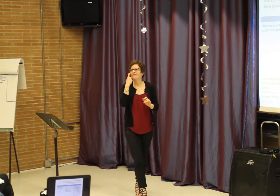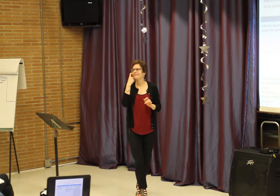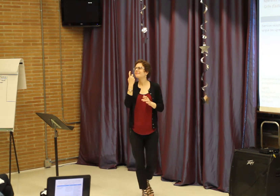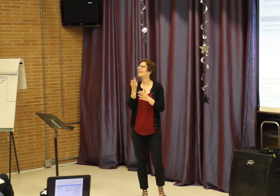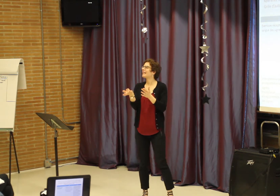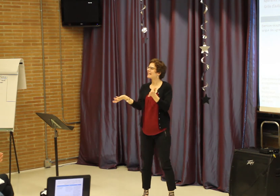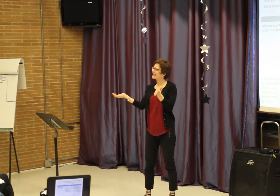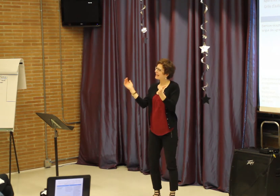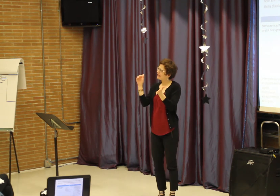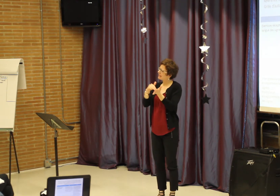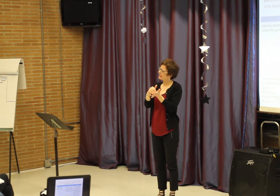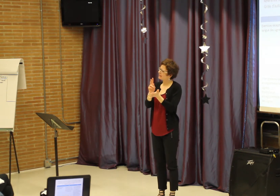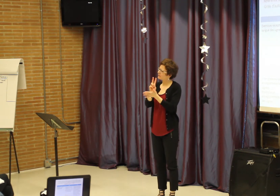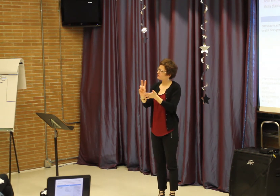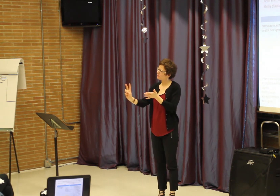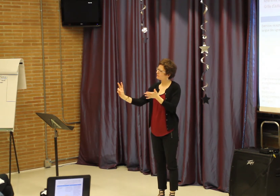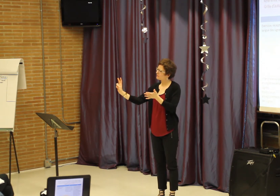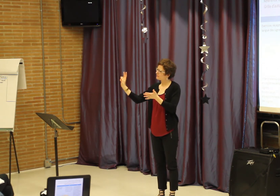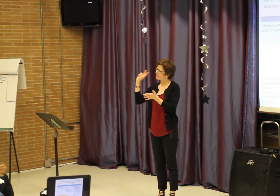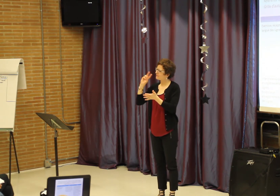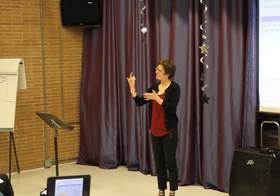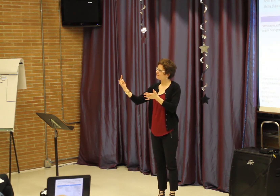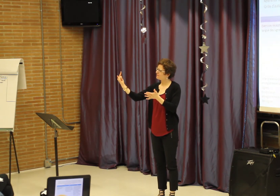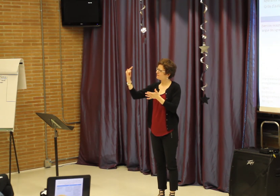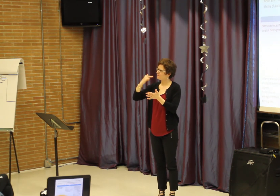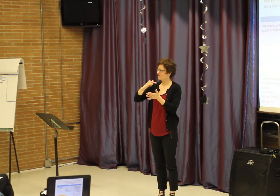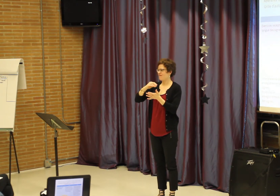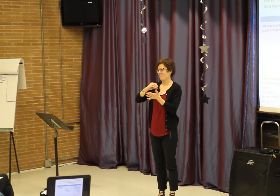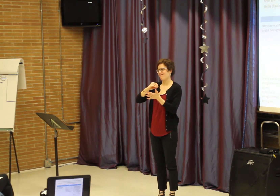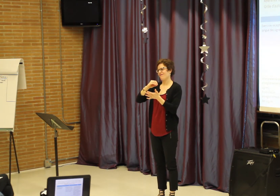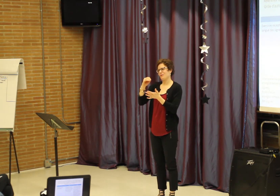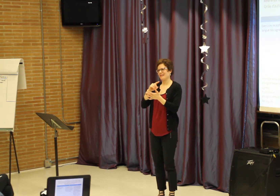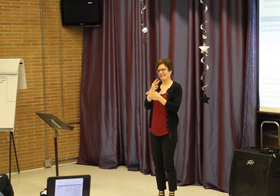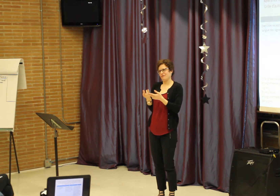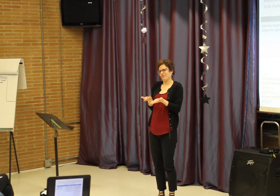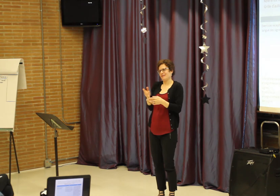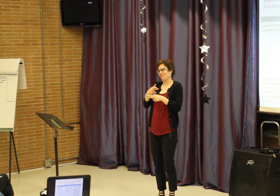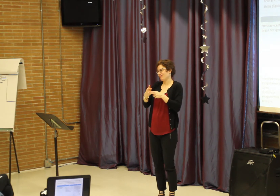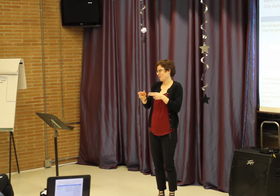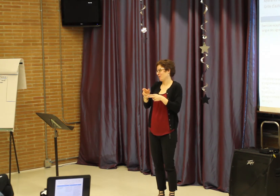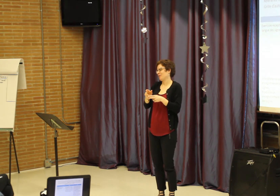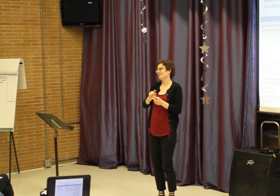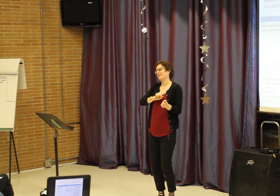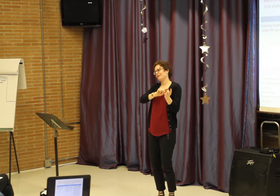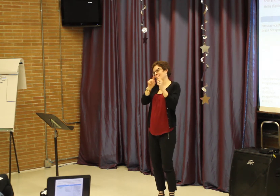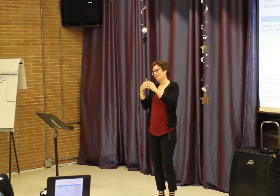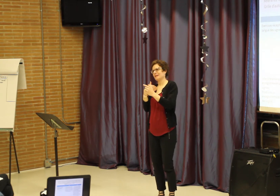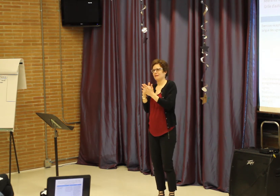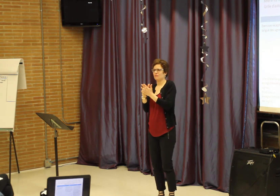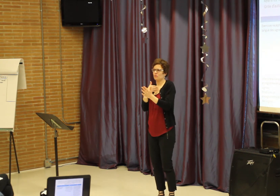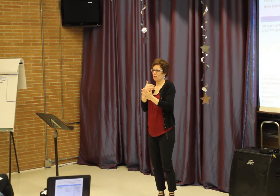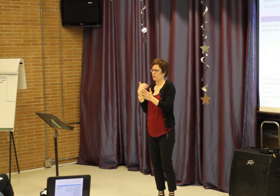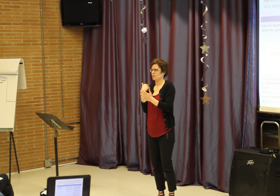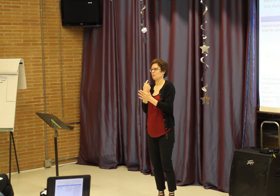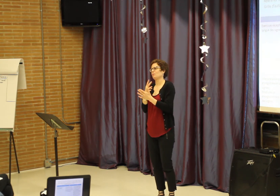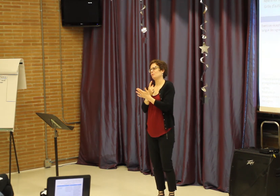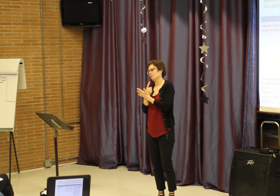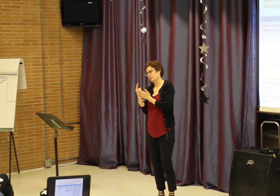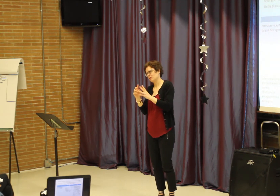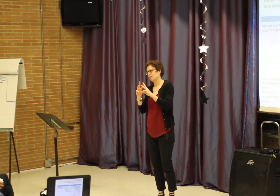This picture is not from too long ago. Joni and Mathilde came to Ottawa about two weeks ago for a short period of time. And